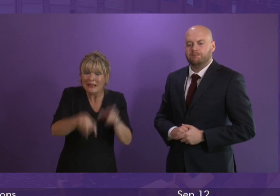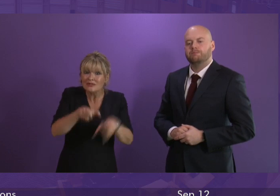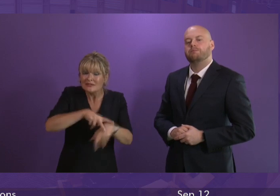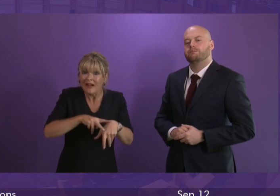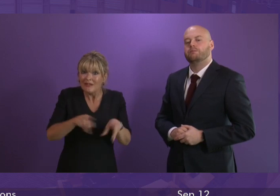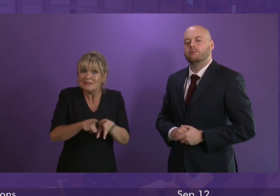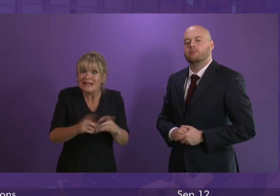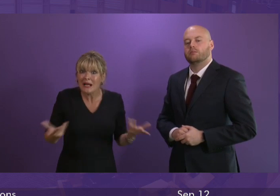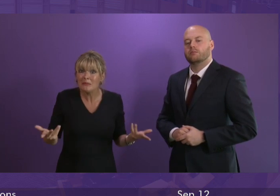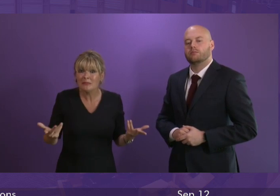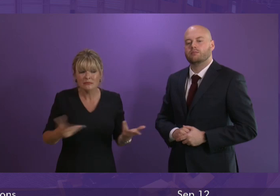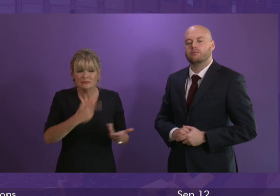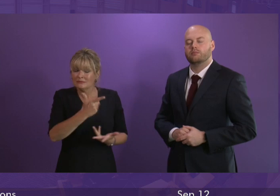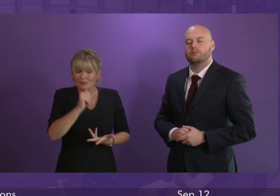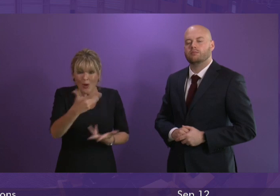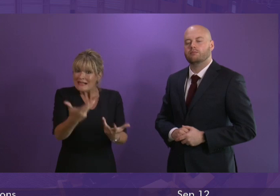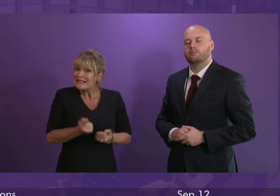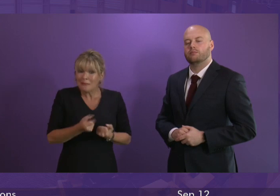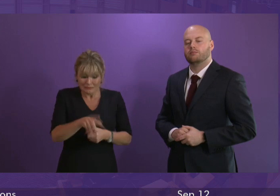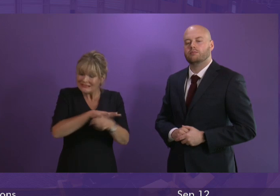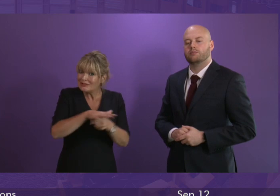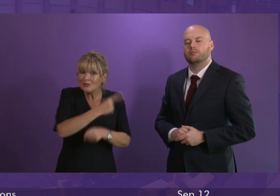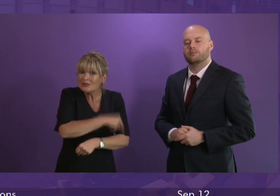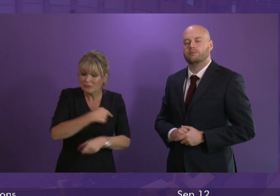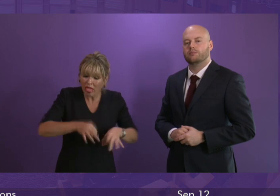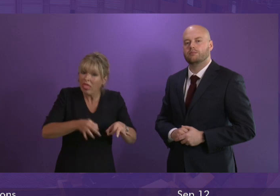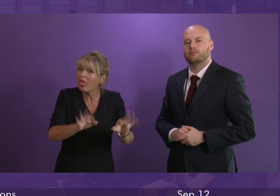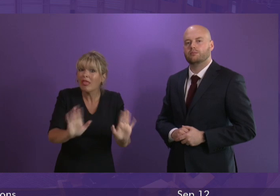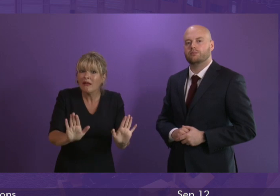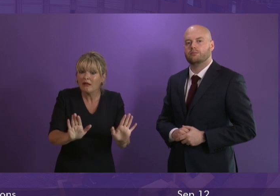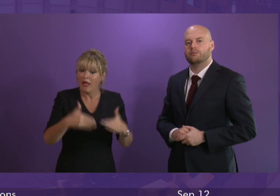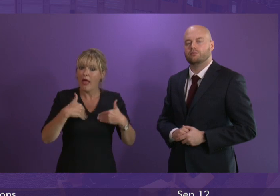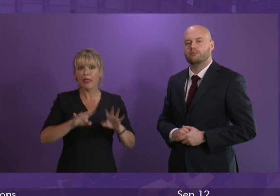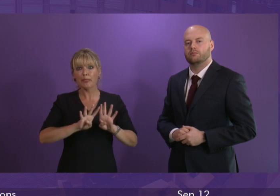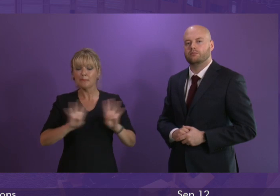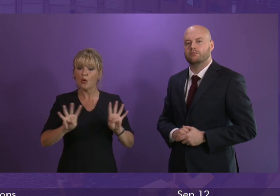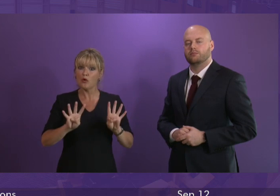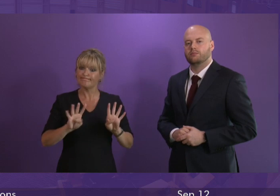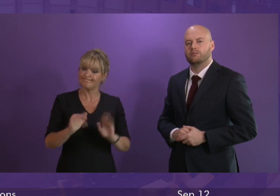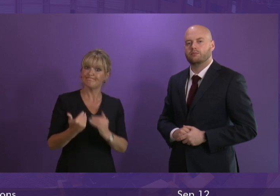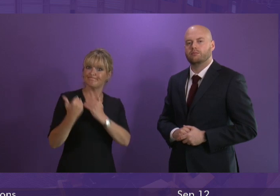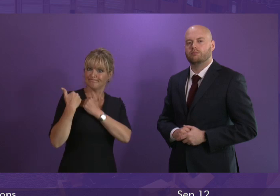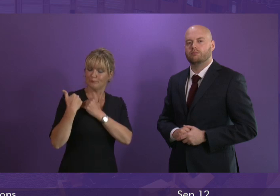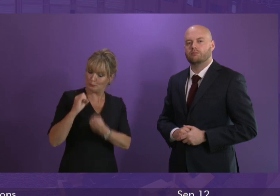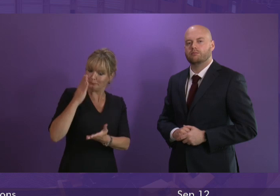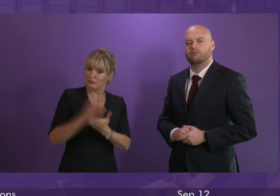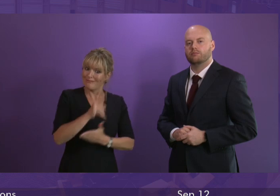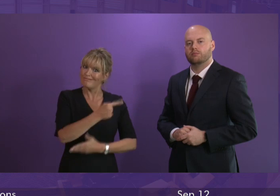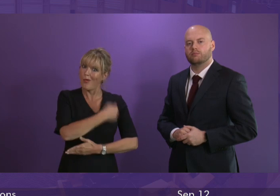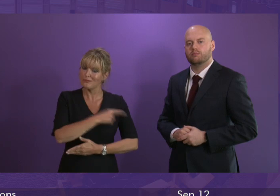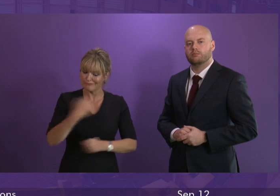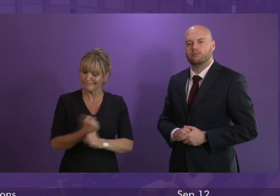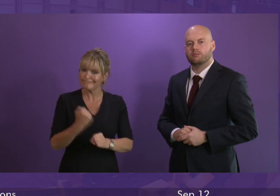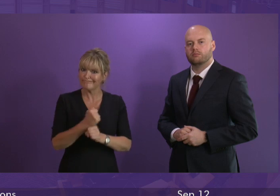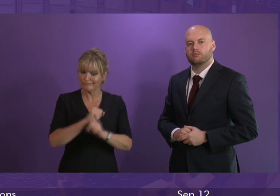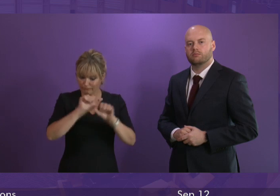feel about this thoroughly unacceptable situation. The Health Board's responsibility was to ensure that this hospital was